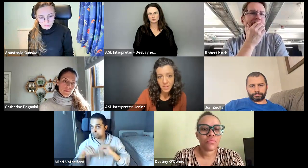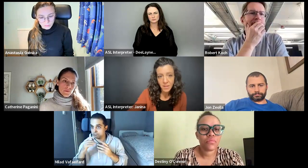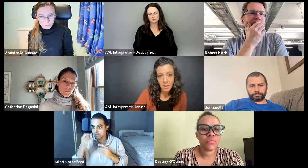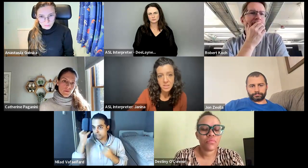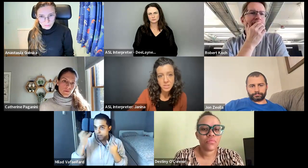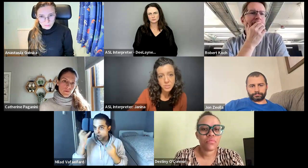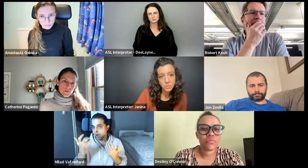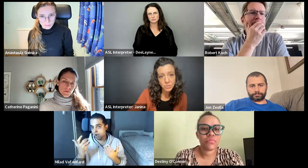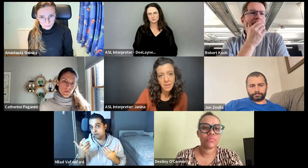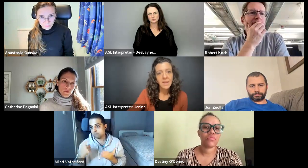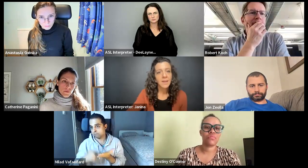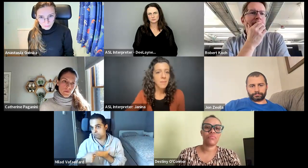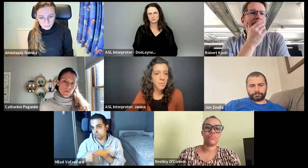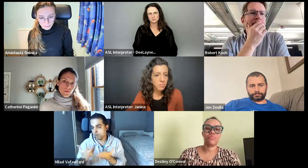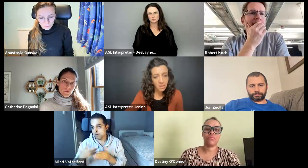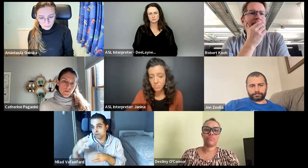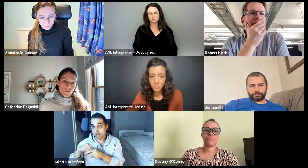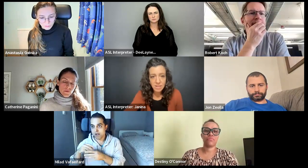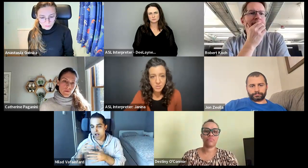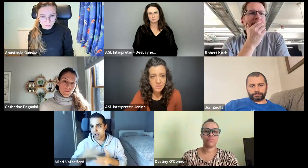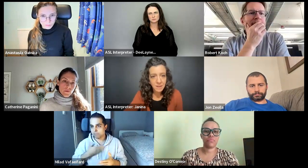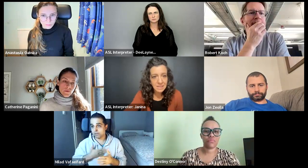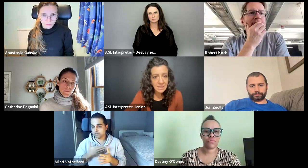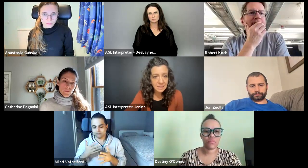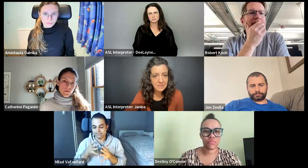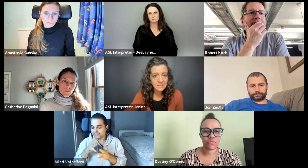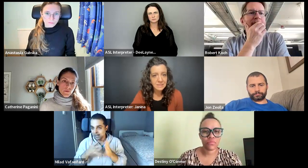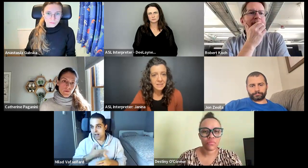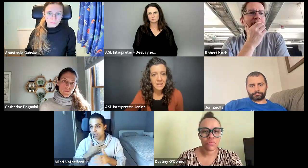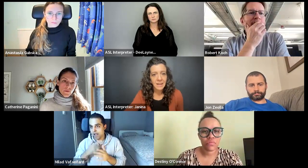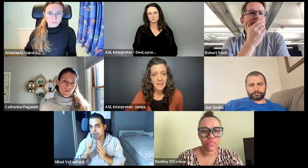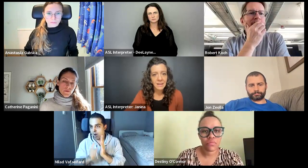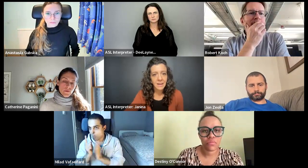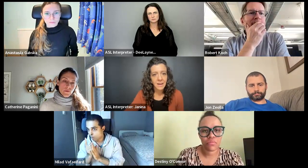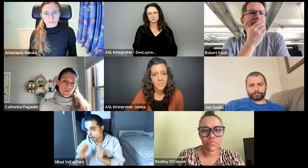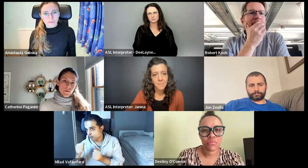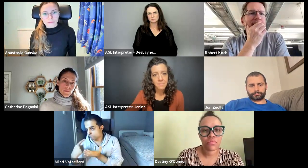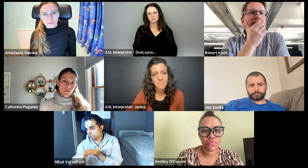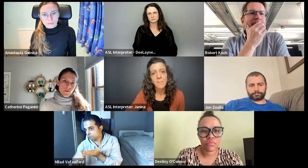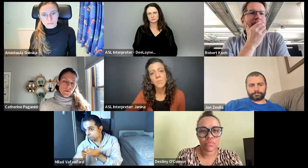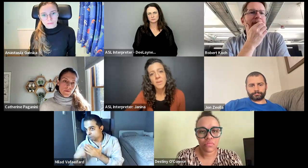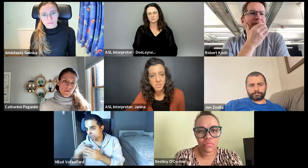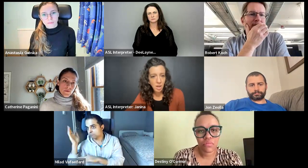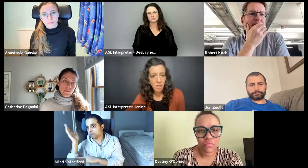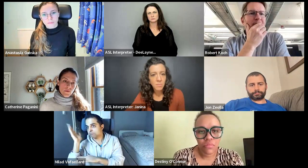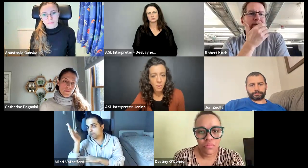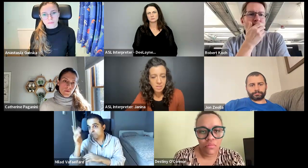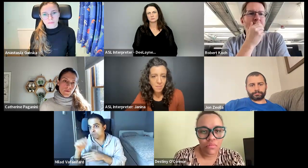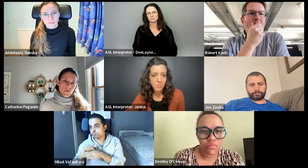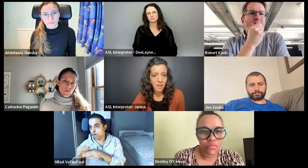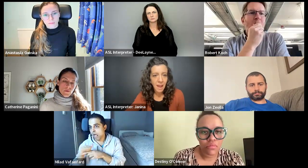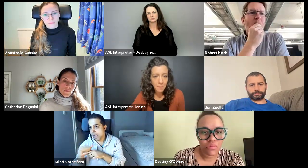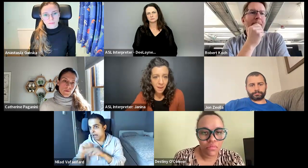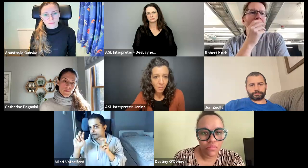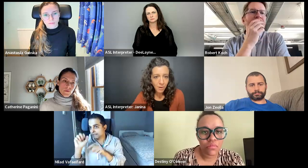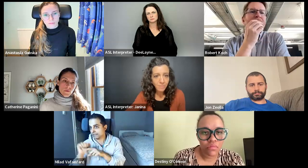help me develop the content to maybe brainstorm some ideas and, um, maybe we can talk a little bit more